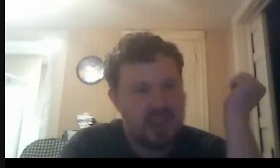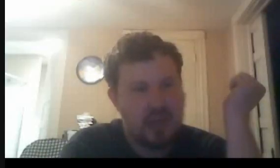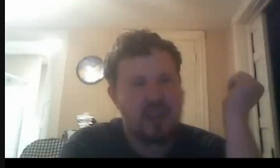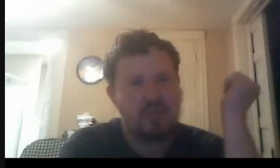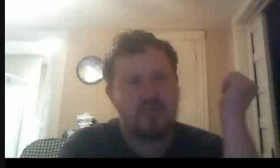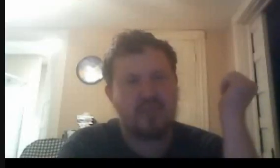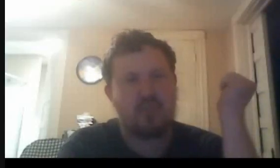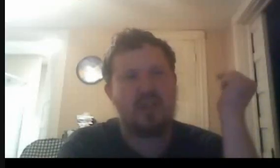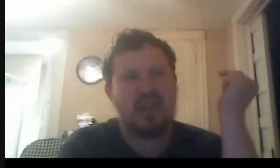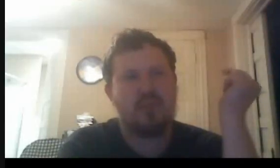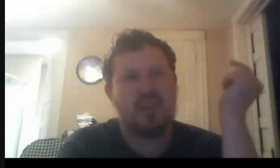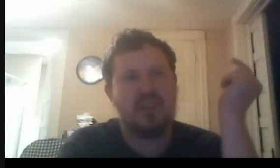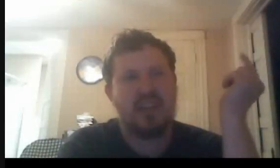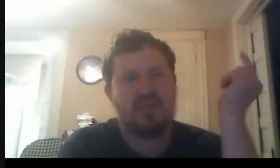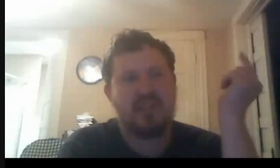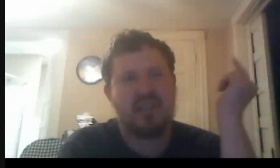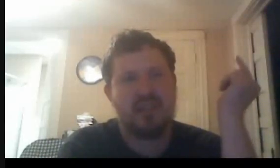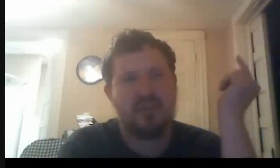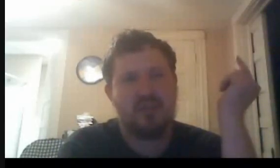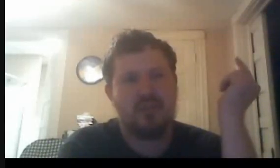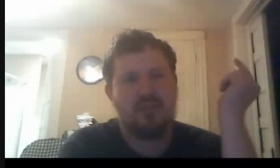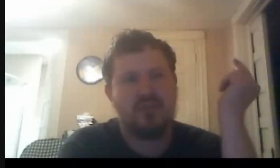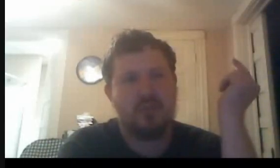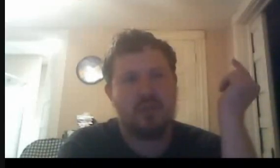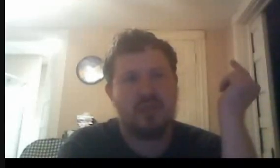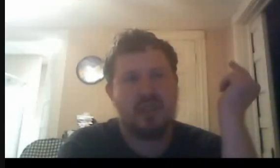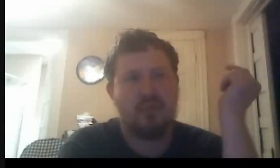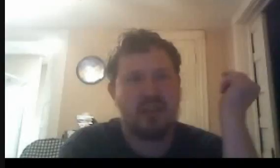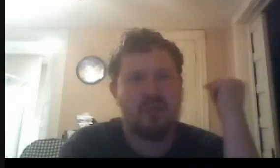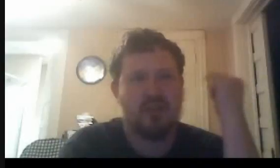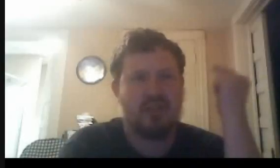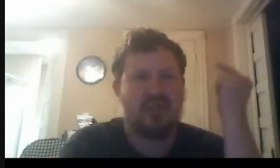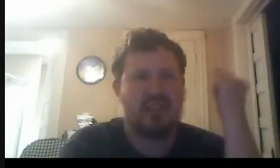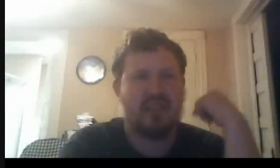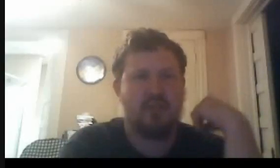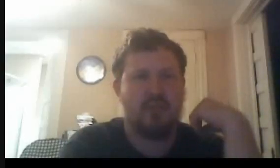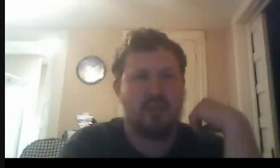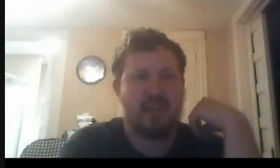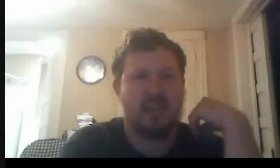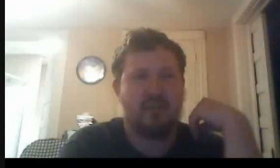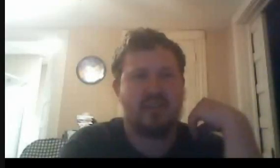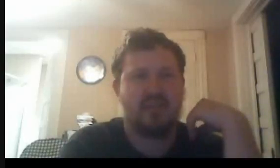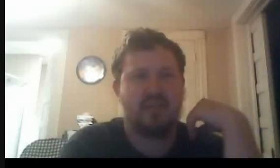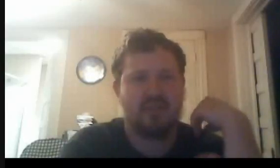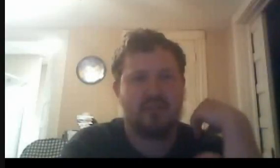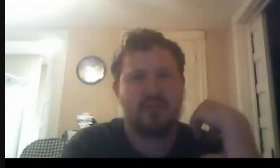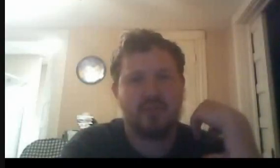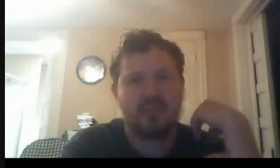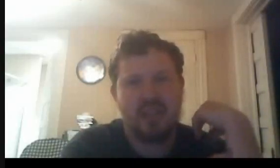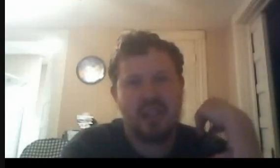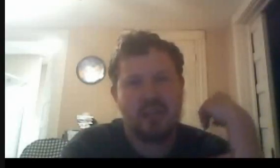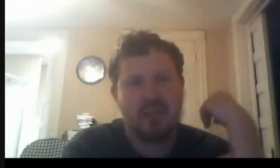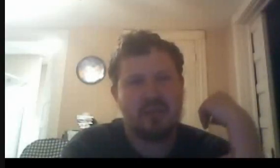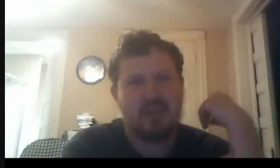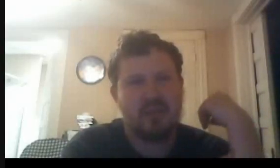One of the books that I really wanted after seeing the cover. One of the ones I wanted the most after seeing the cover. Was My Hairiest Adventure. I saw